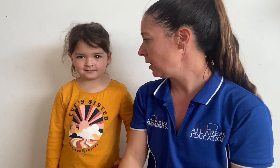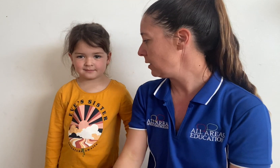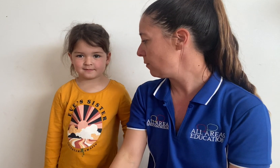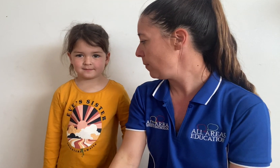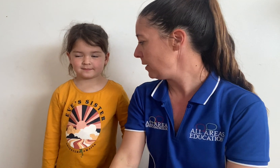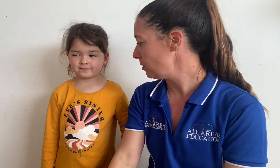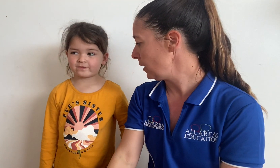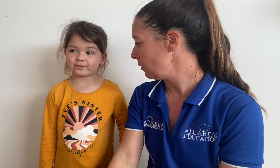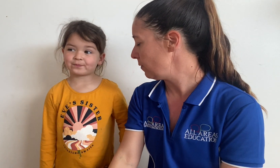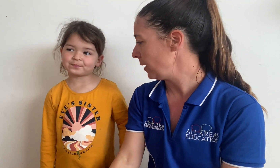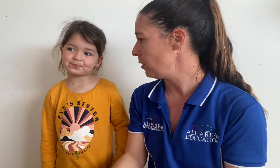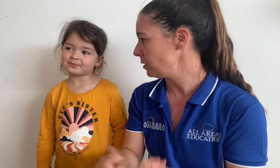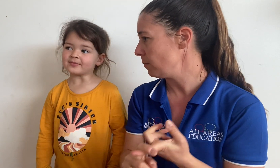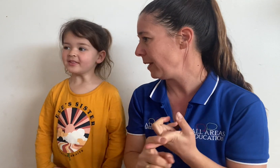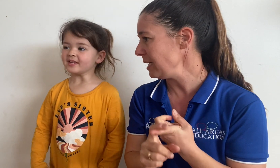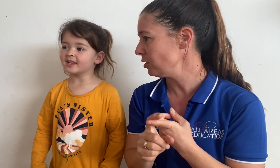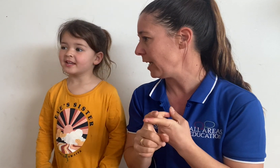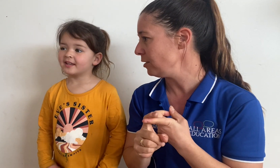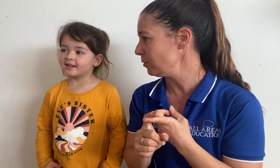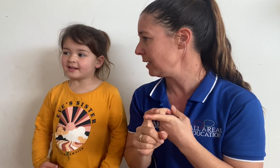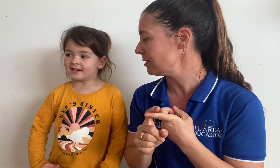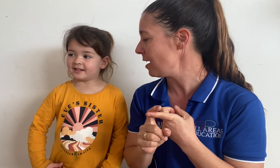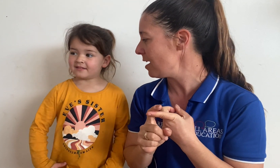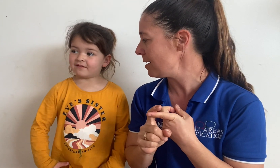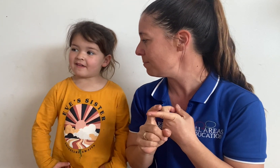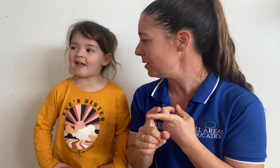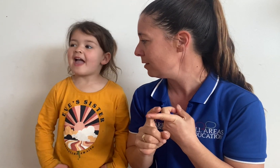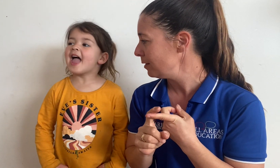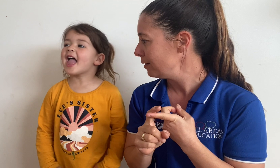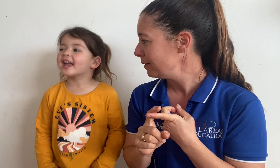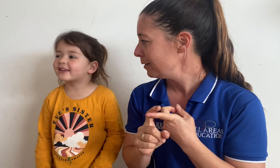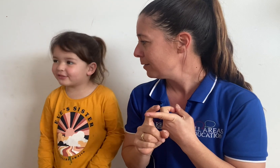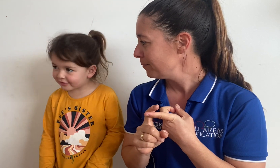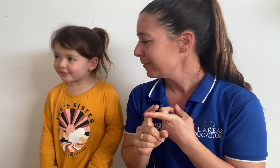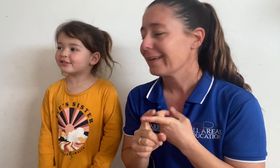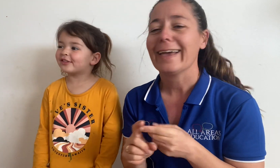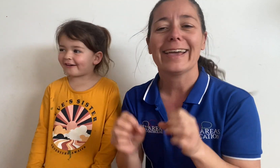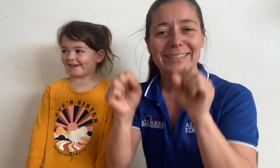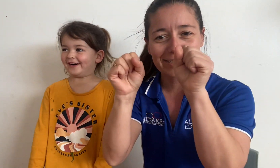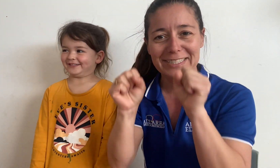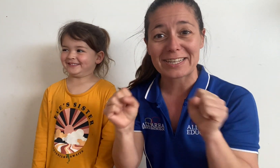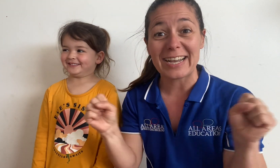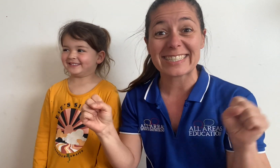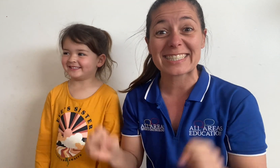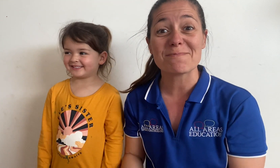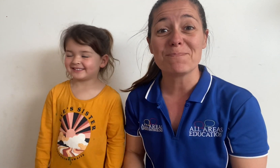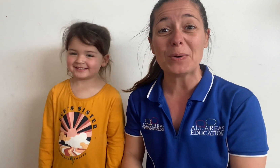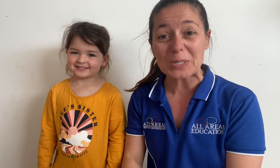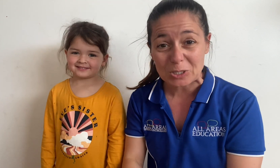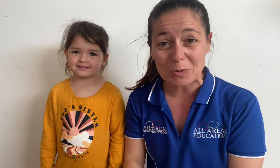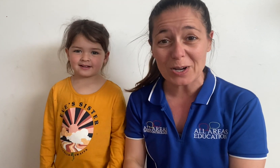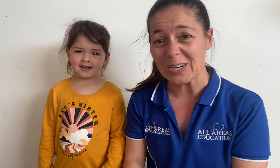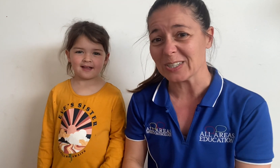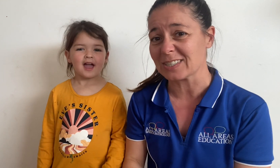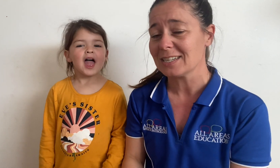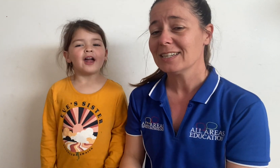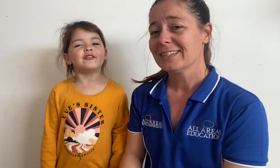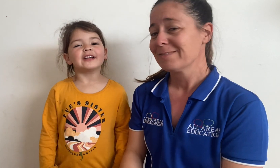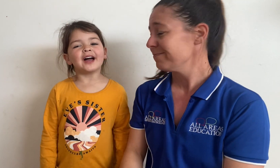things have we been doing we've been going to the beach and doing some exercise and some bushwalks and we have